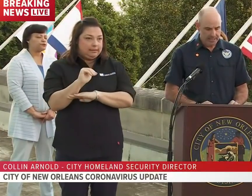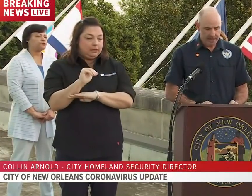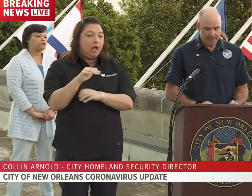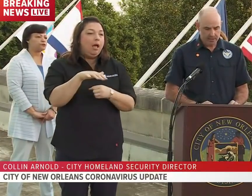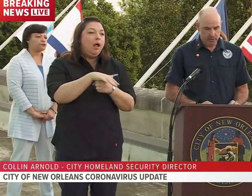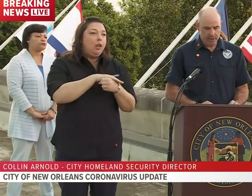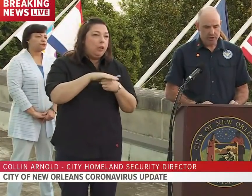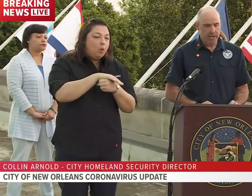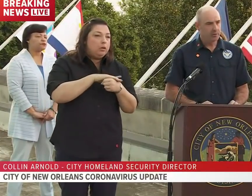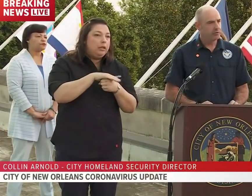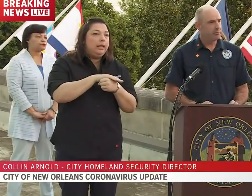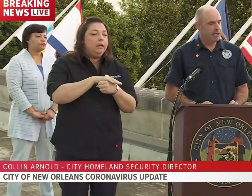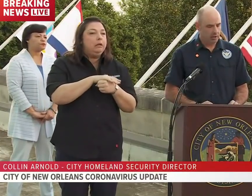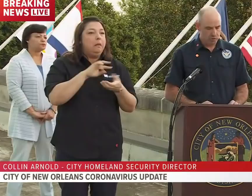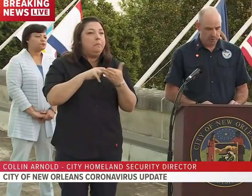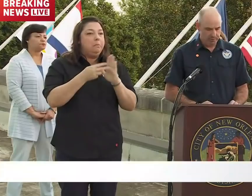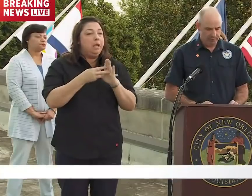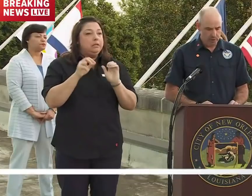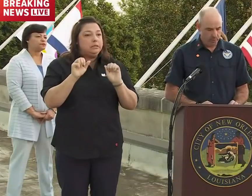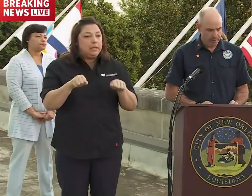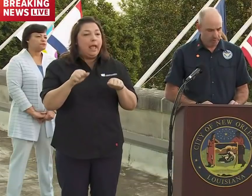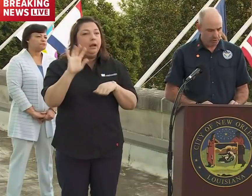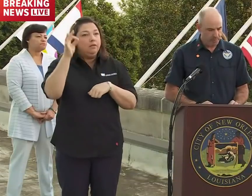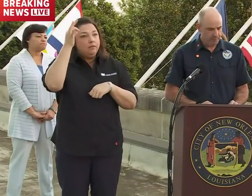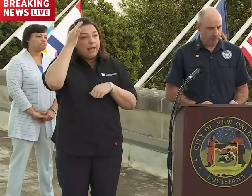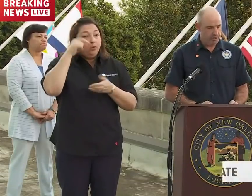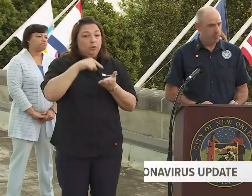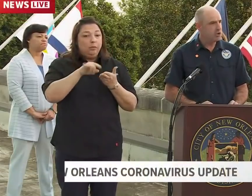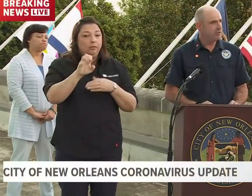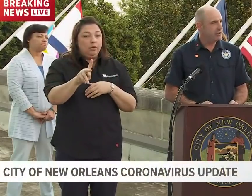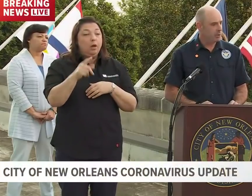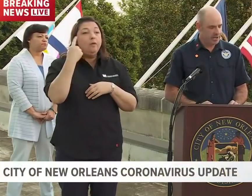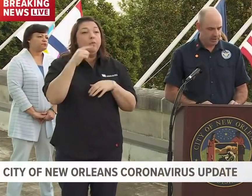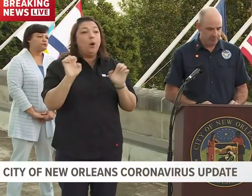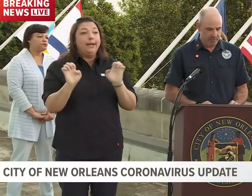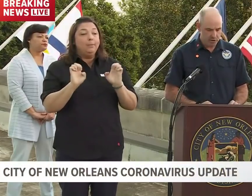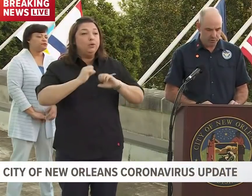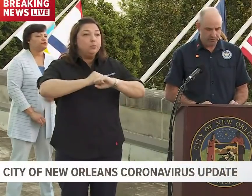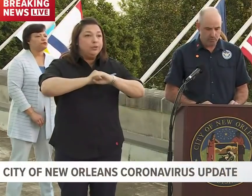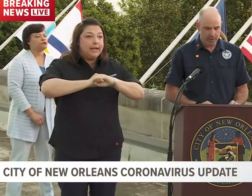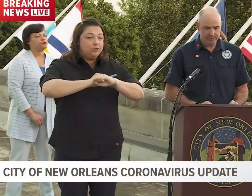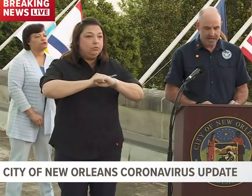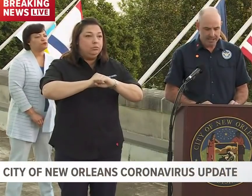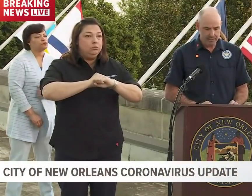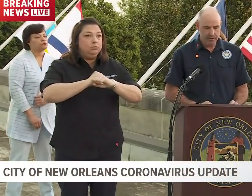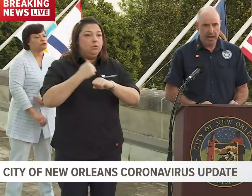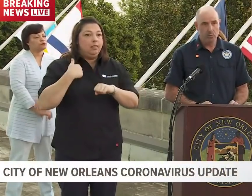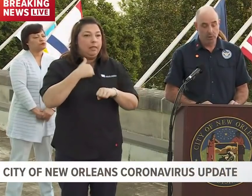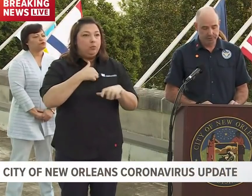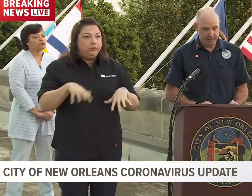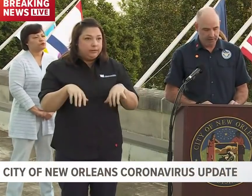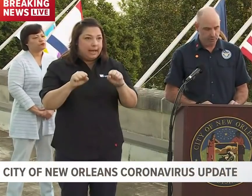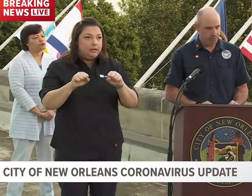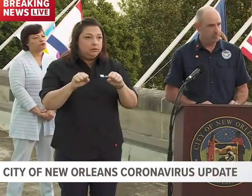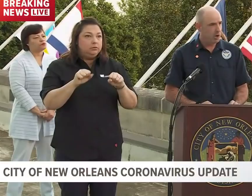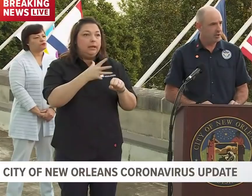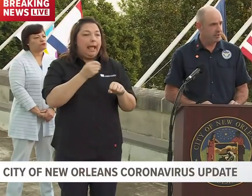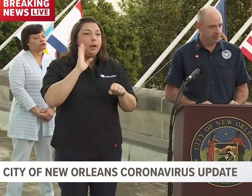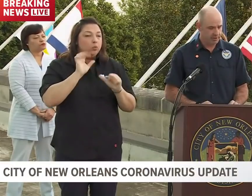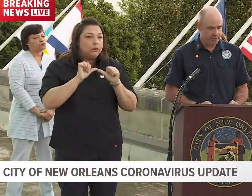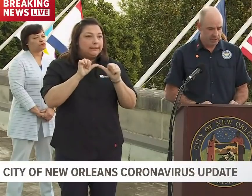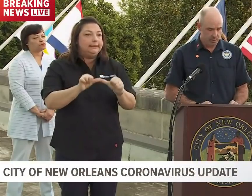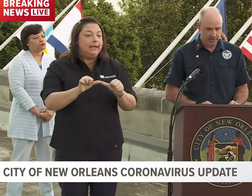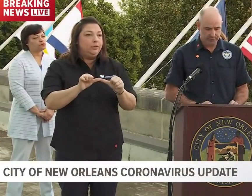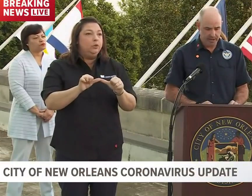Locally, that declaration allows us to be eligible for federal reimbursement for the emergency protective measures that we've taken and will take to respond